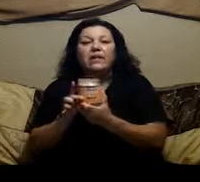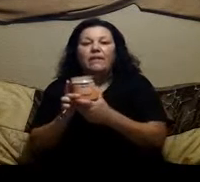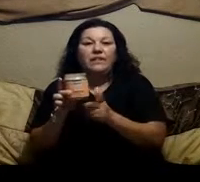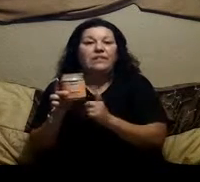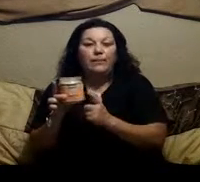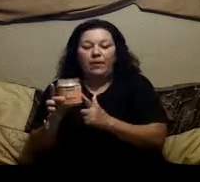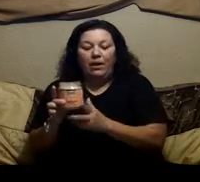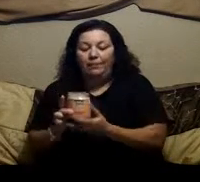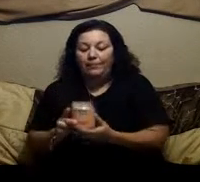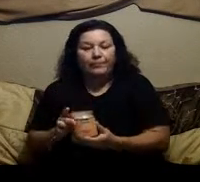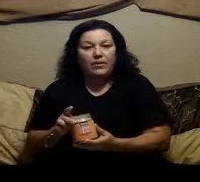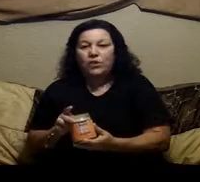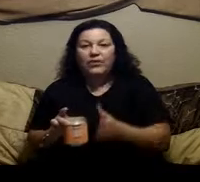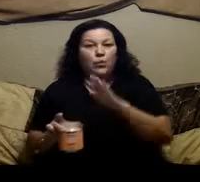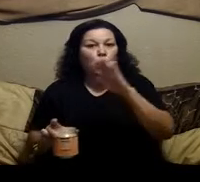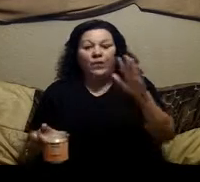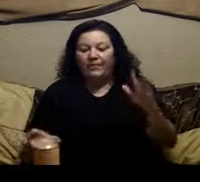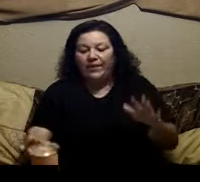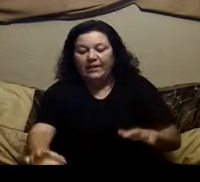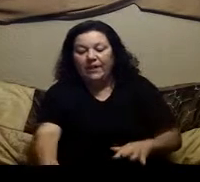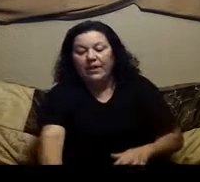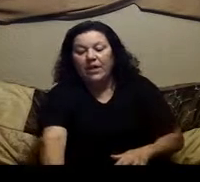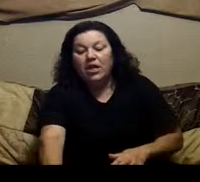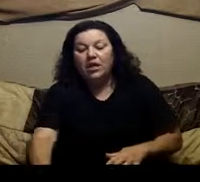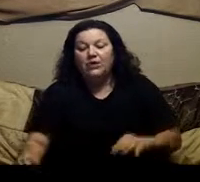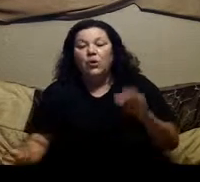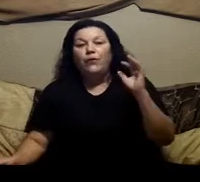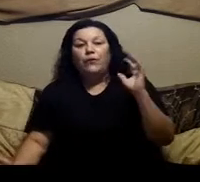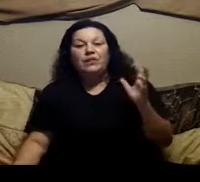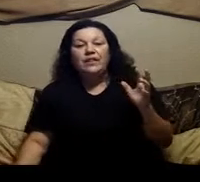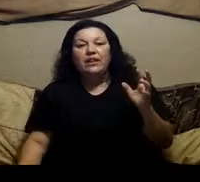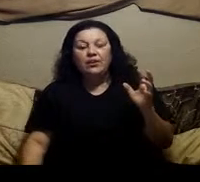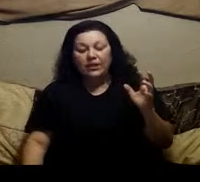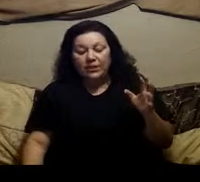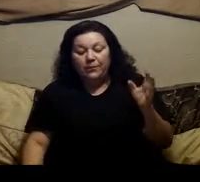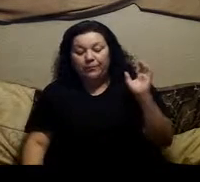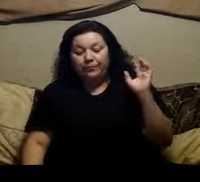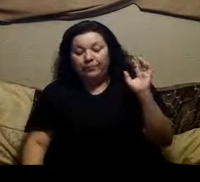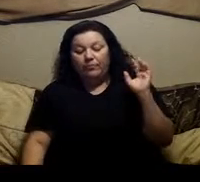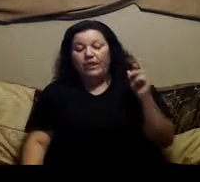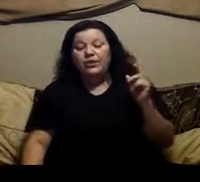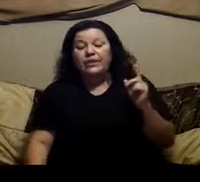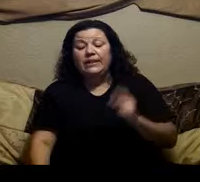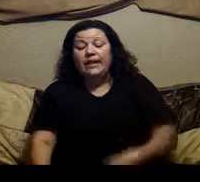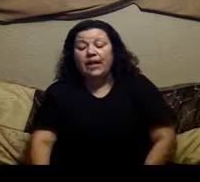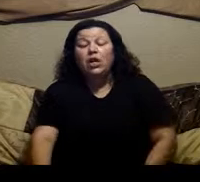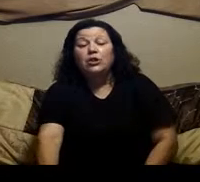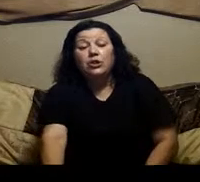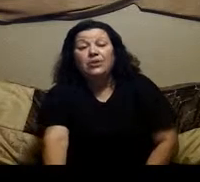than slippery elm You just will not find it out there So the first thing that you're going to do is you're going to take two